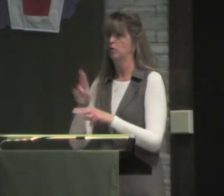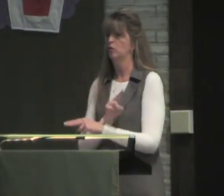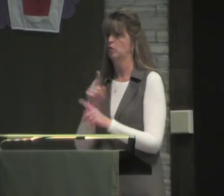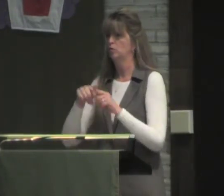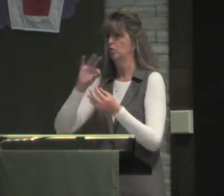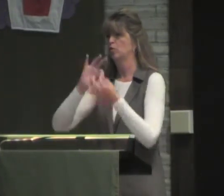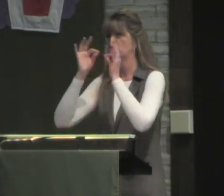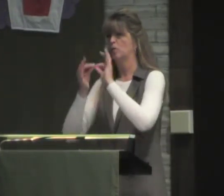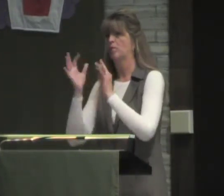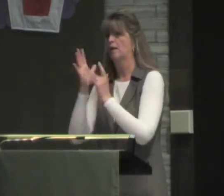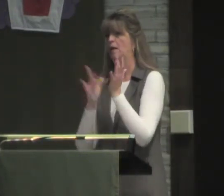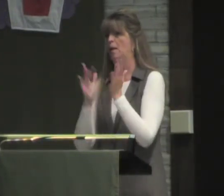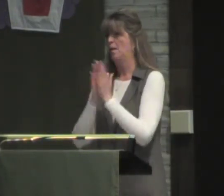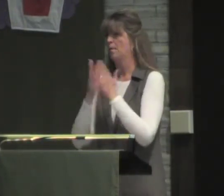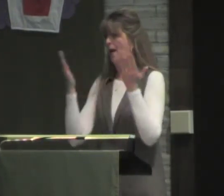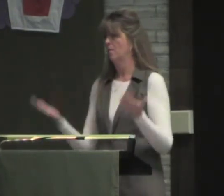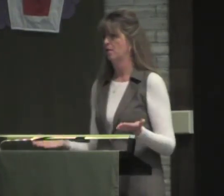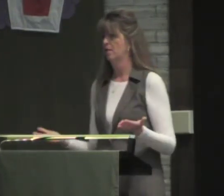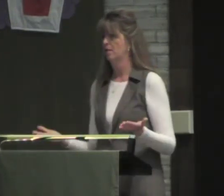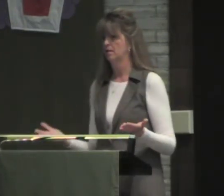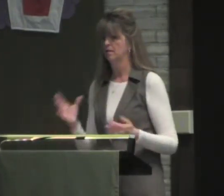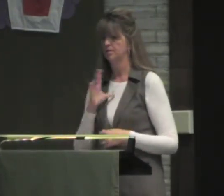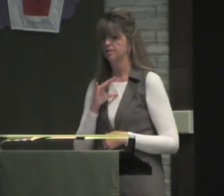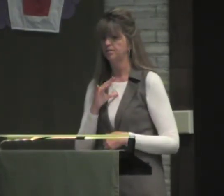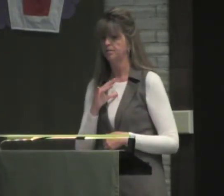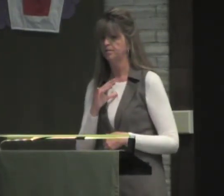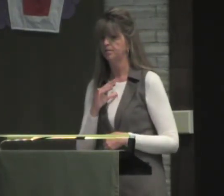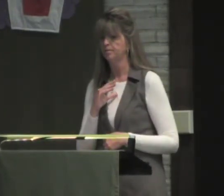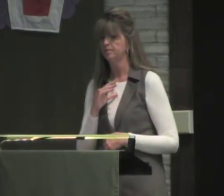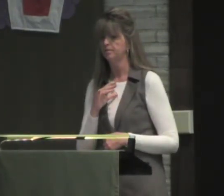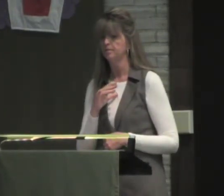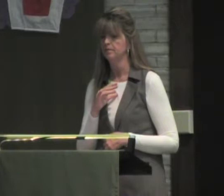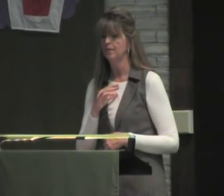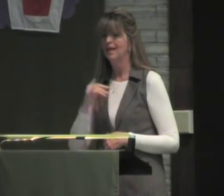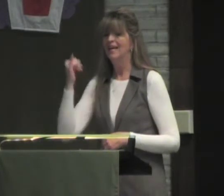That goes with the tools that Jesus gave us when we're interpreting scripture.